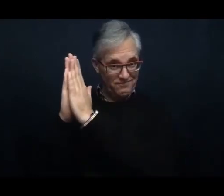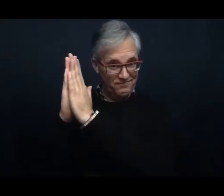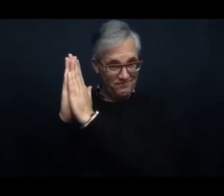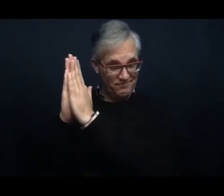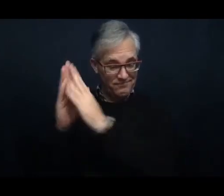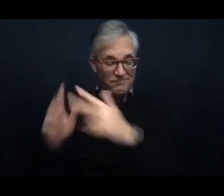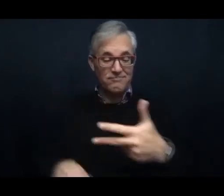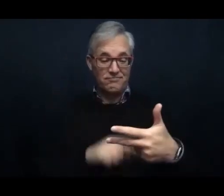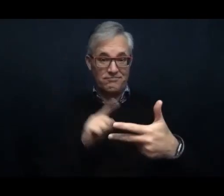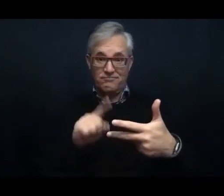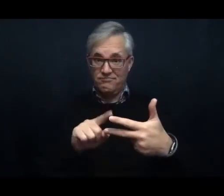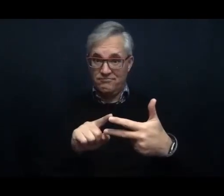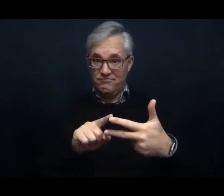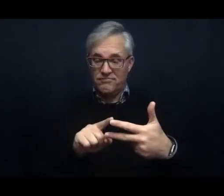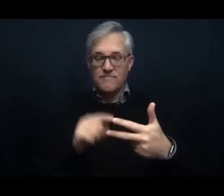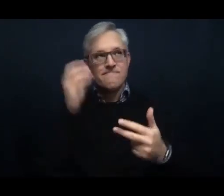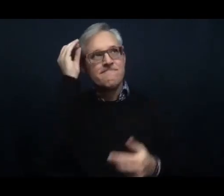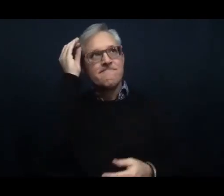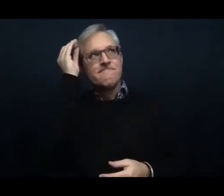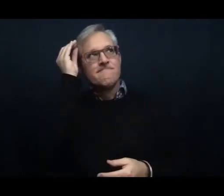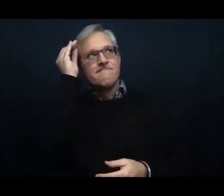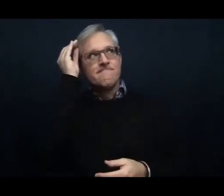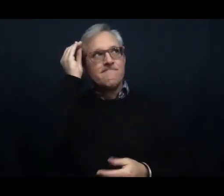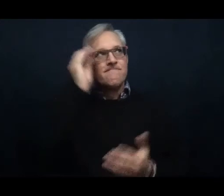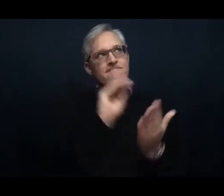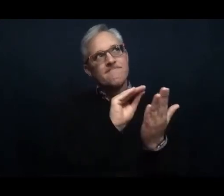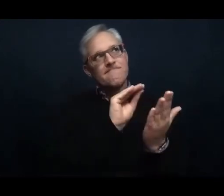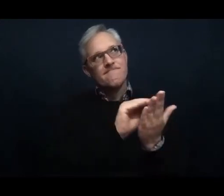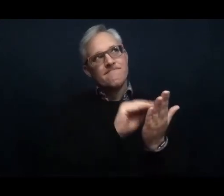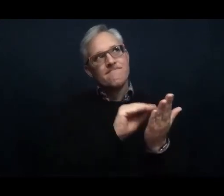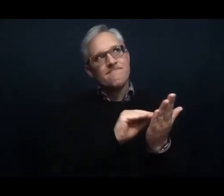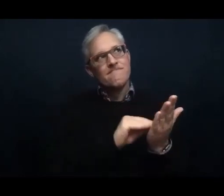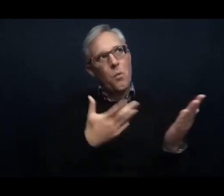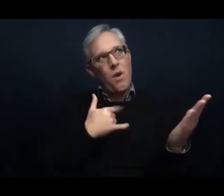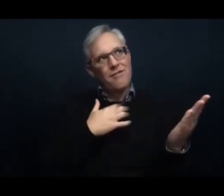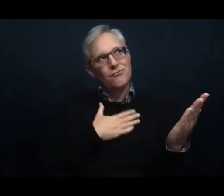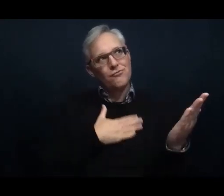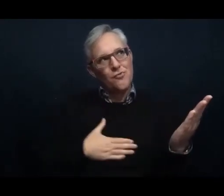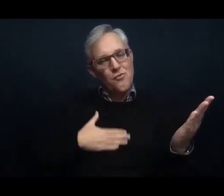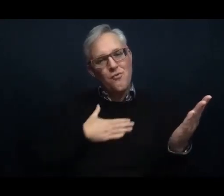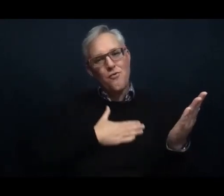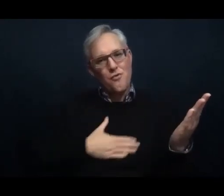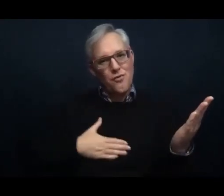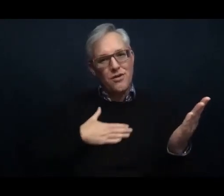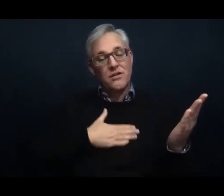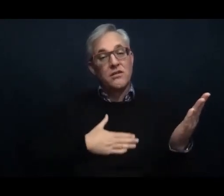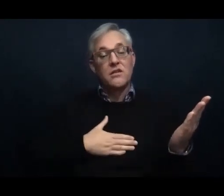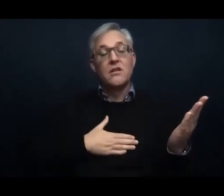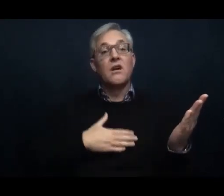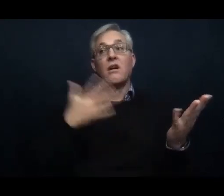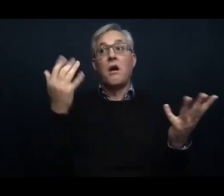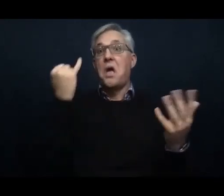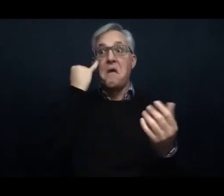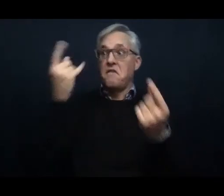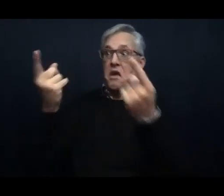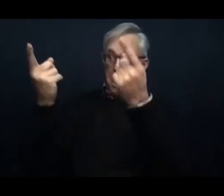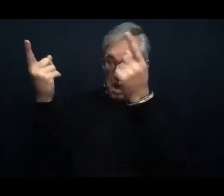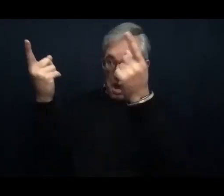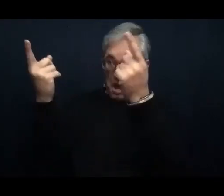Second, make your list in case there is more violence. And third,